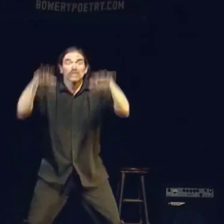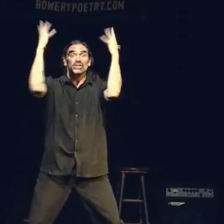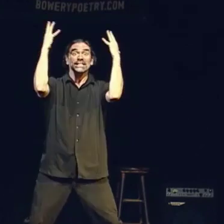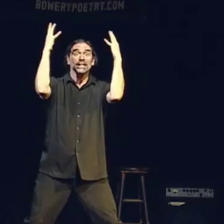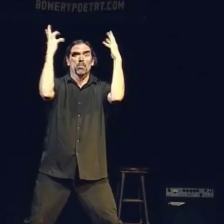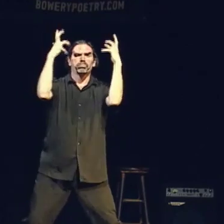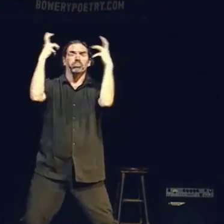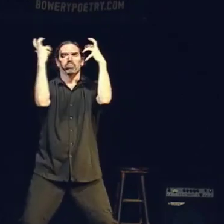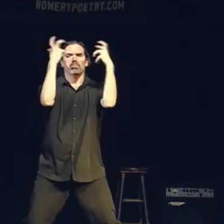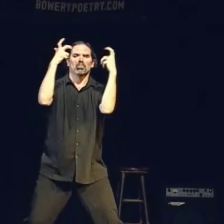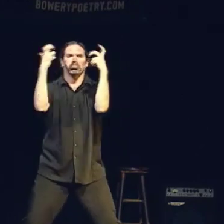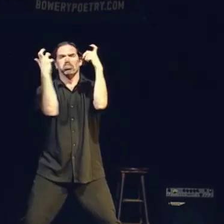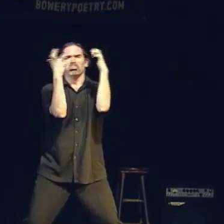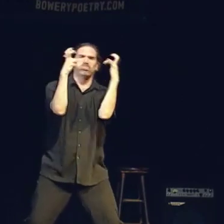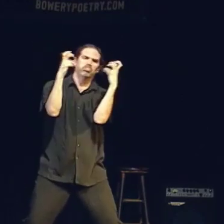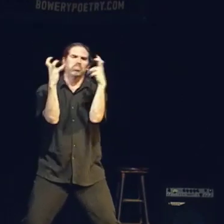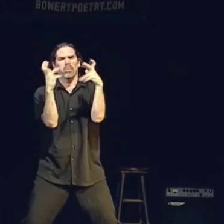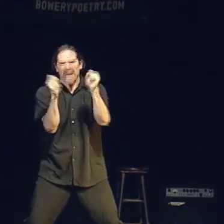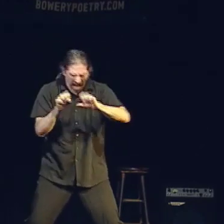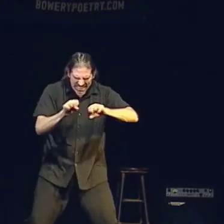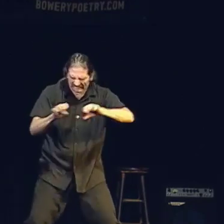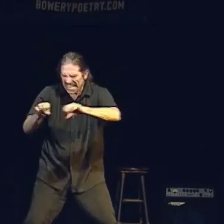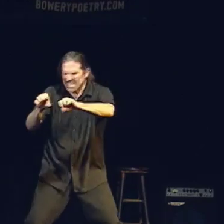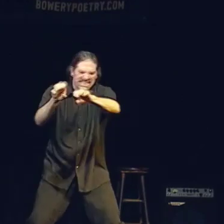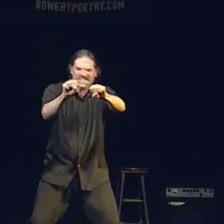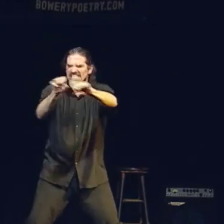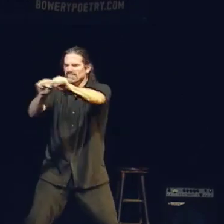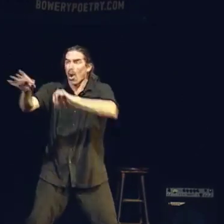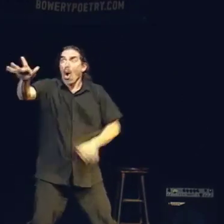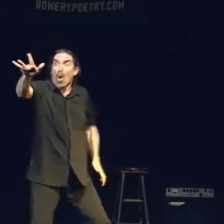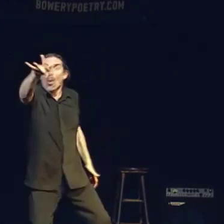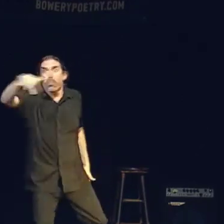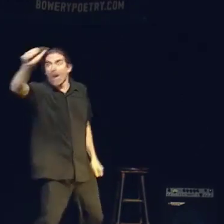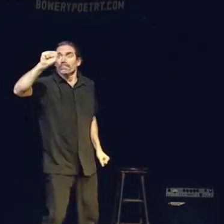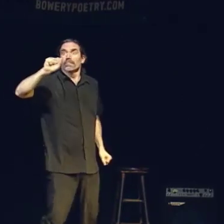Palm trees ground down. Down. Into dust.